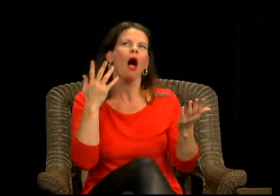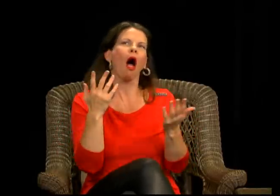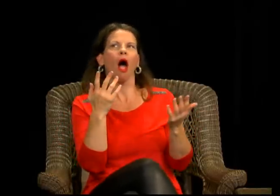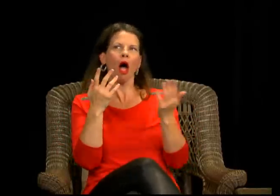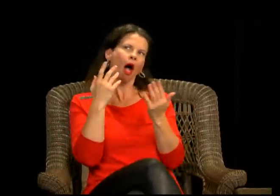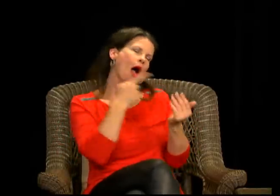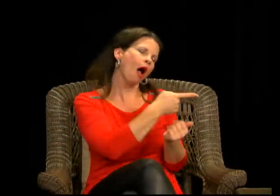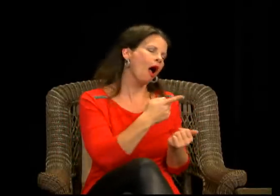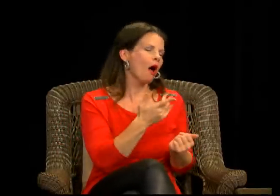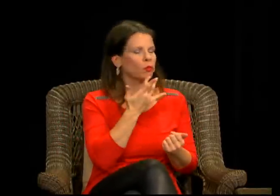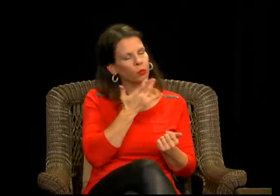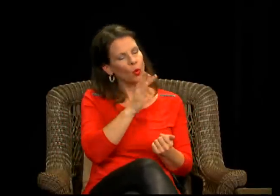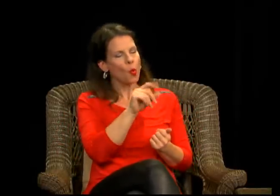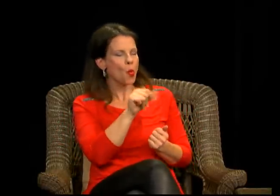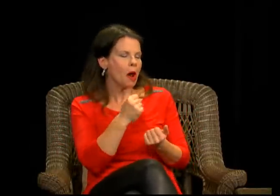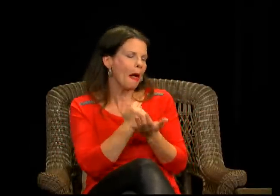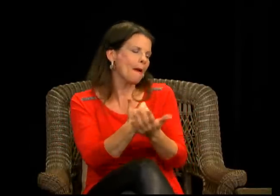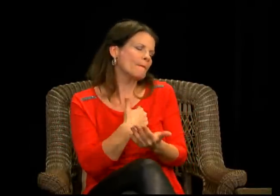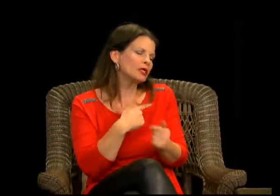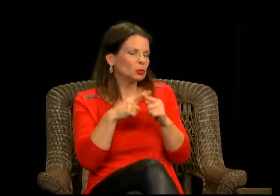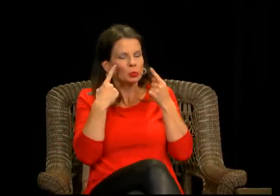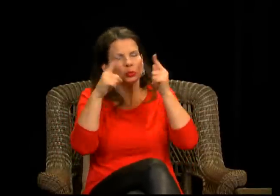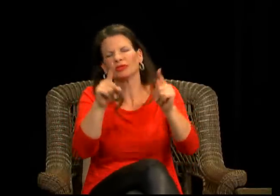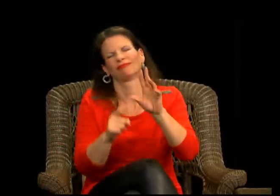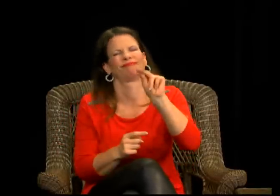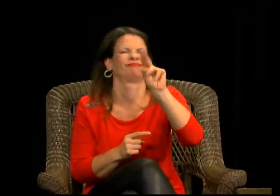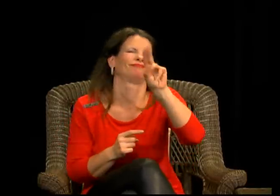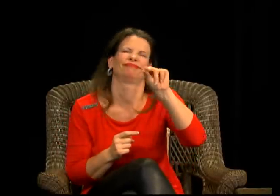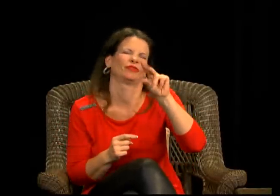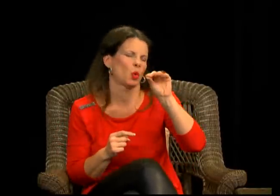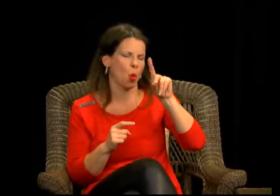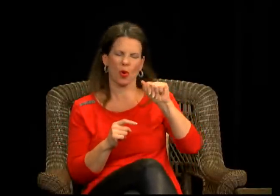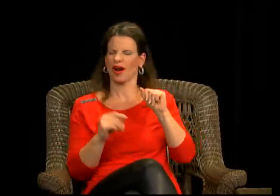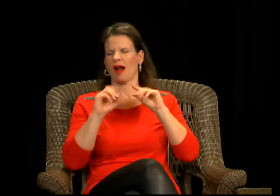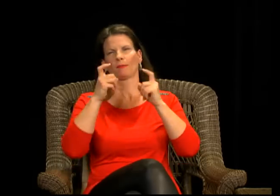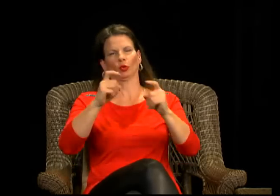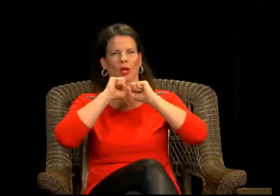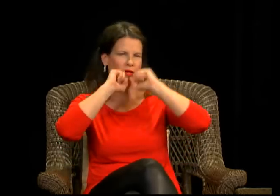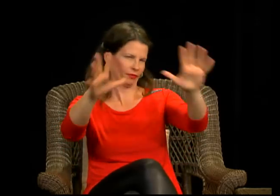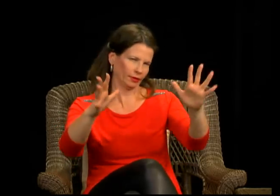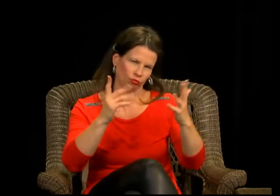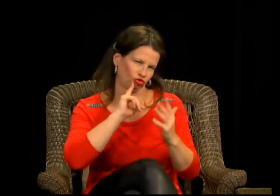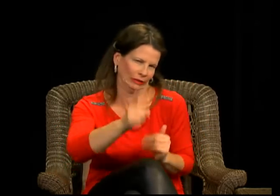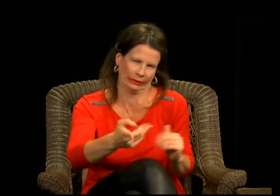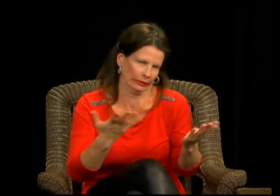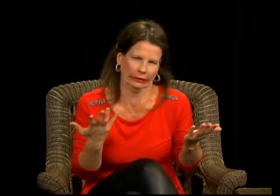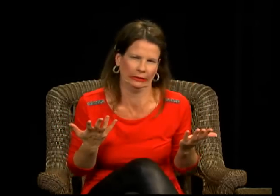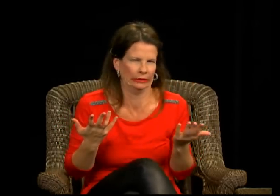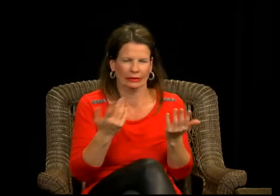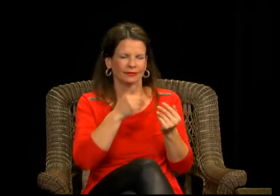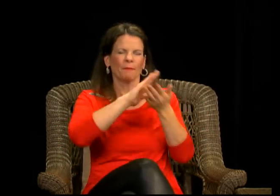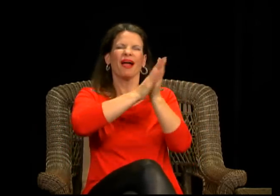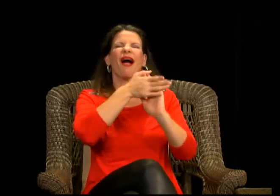deaf people can just function on their own. You don't have to think that your child is there for you to succeed.